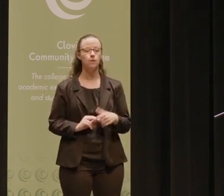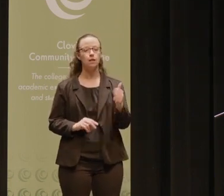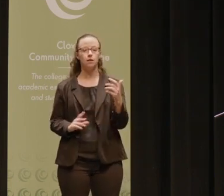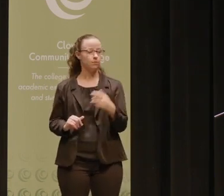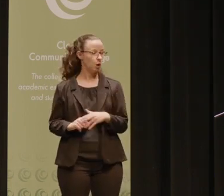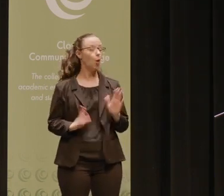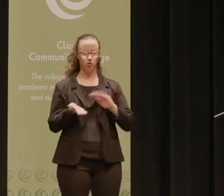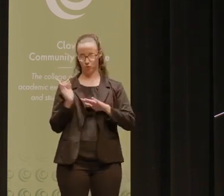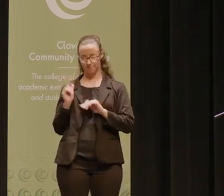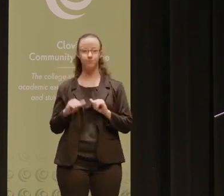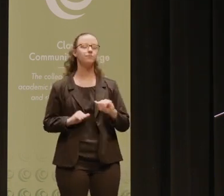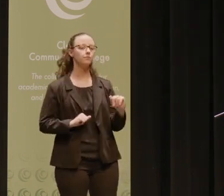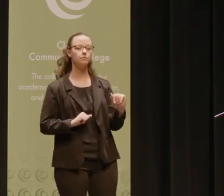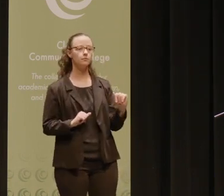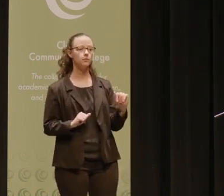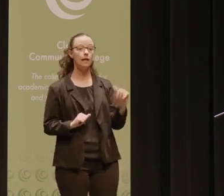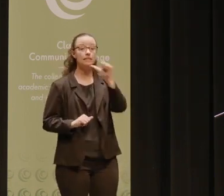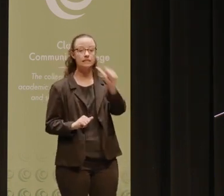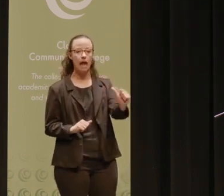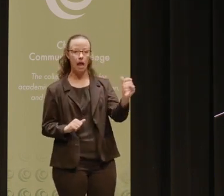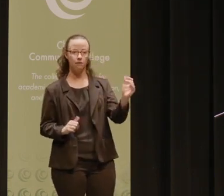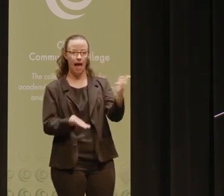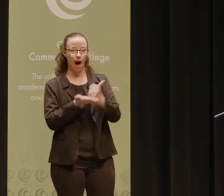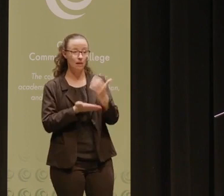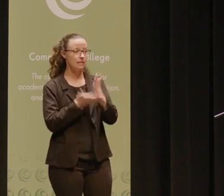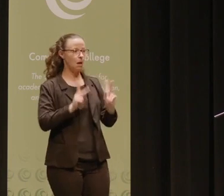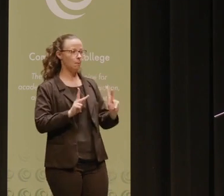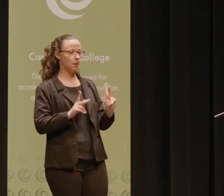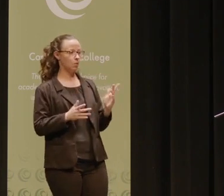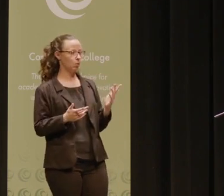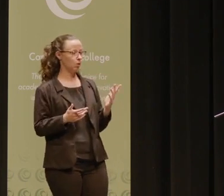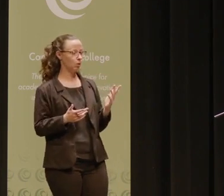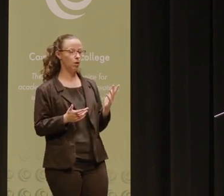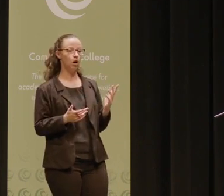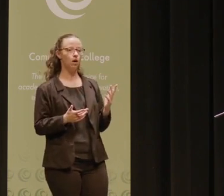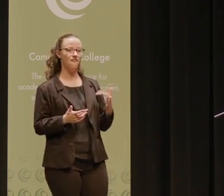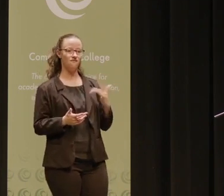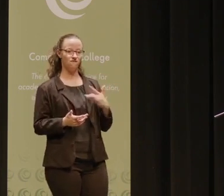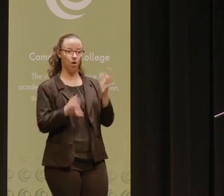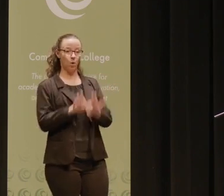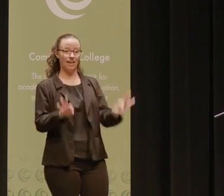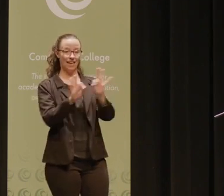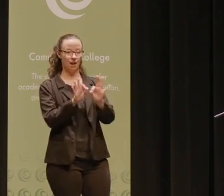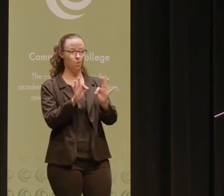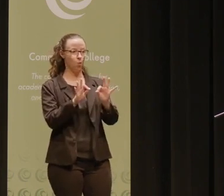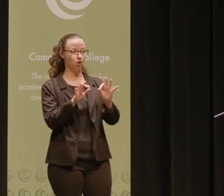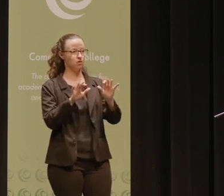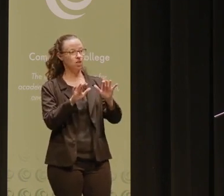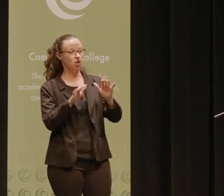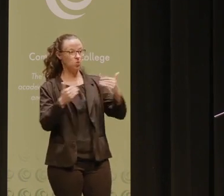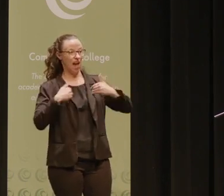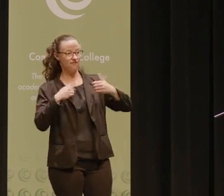that some of us have found it important to launch vicious attacks